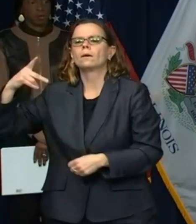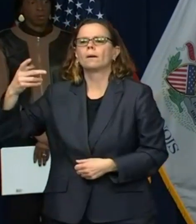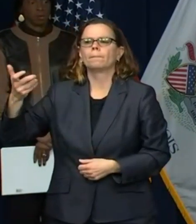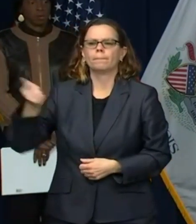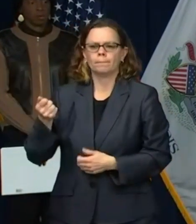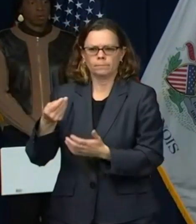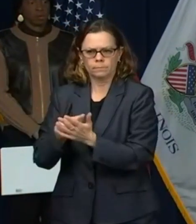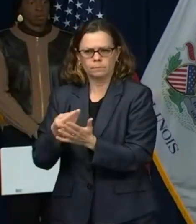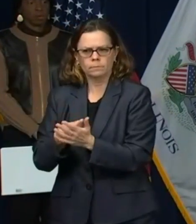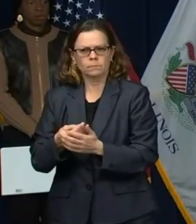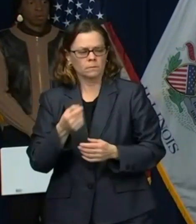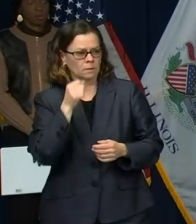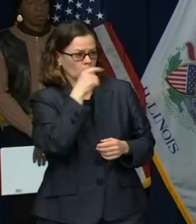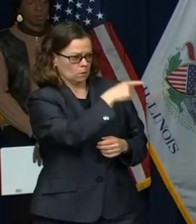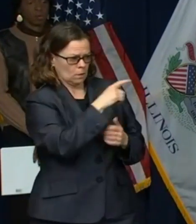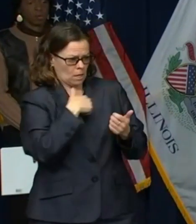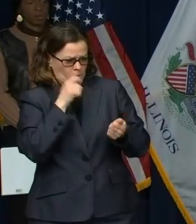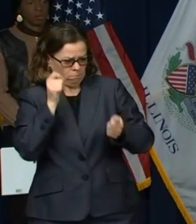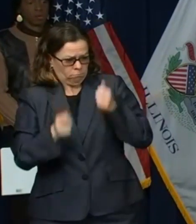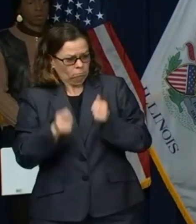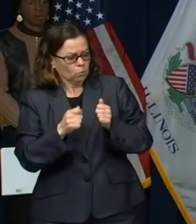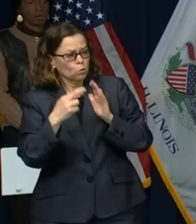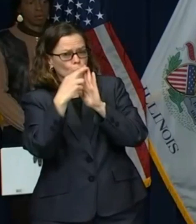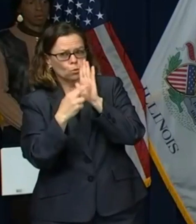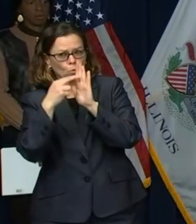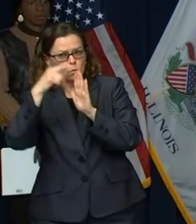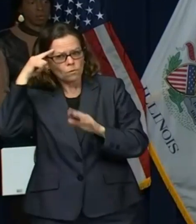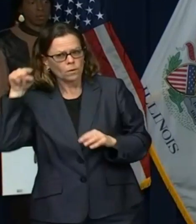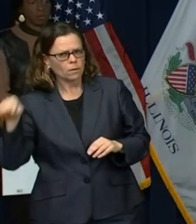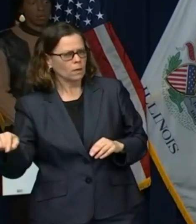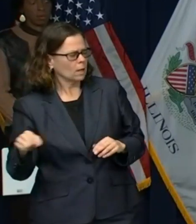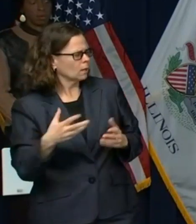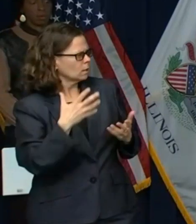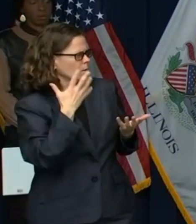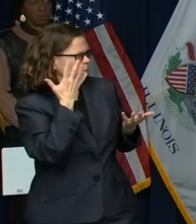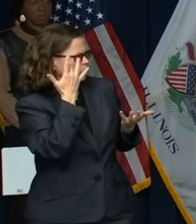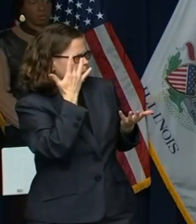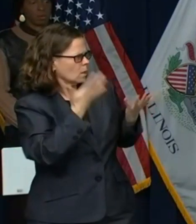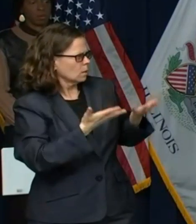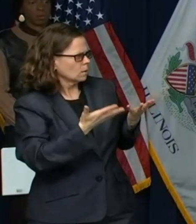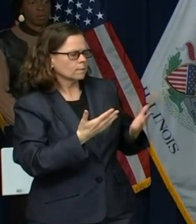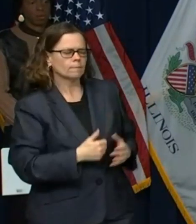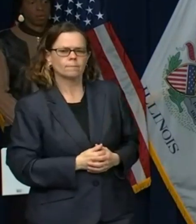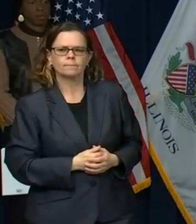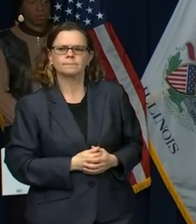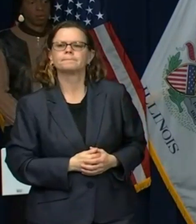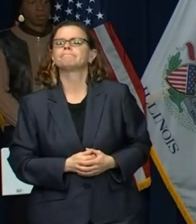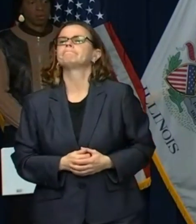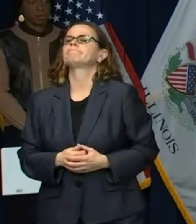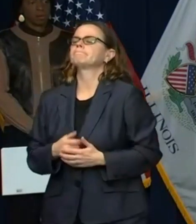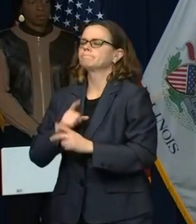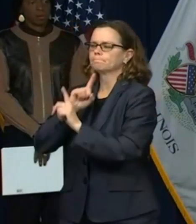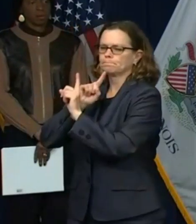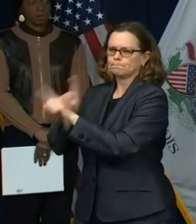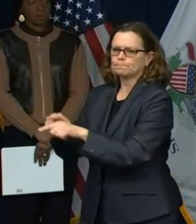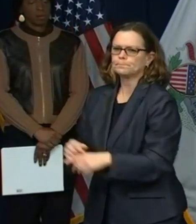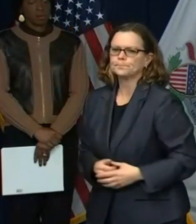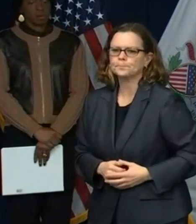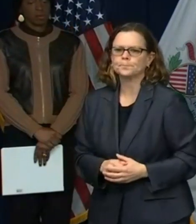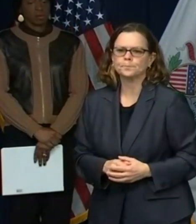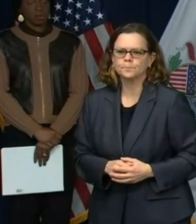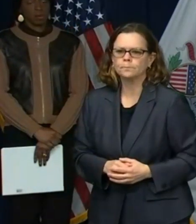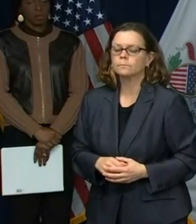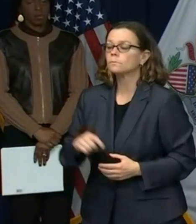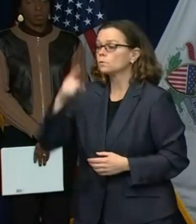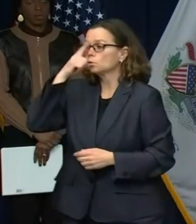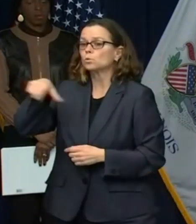No, I think that they're, what they are now looking to do is to, uh, simply revisit it and see what they can do, what they